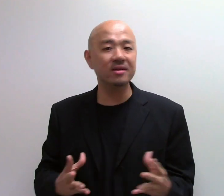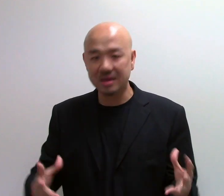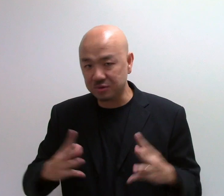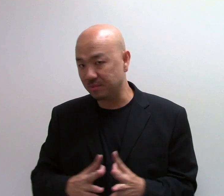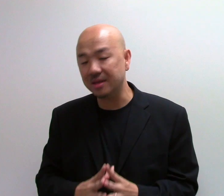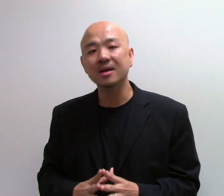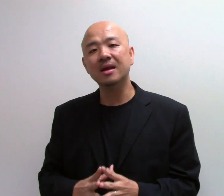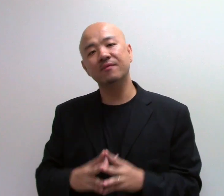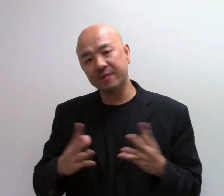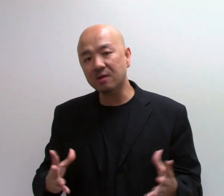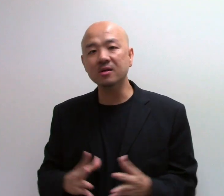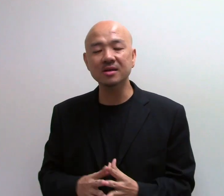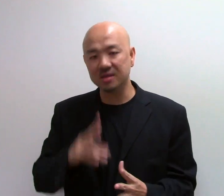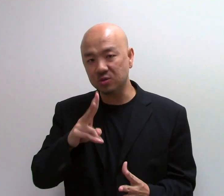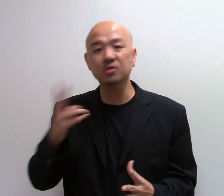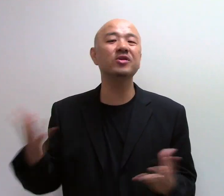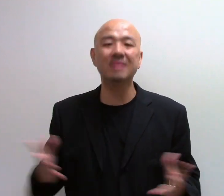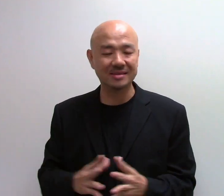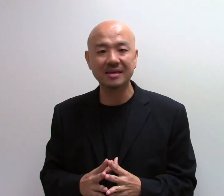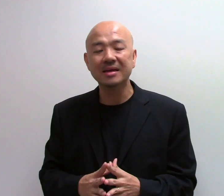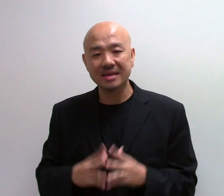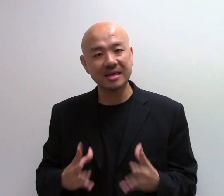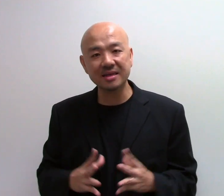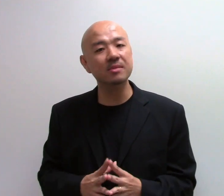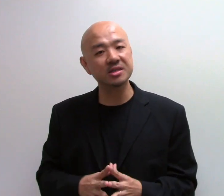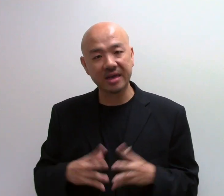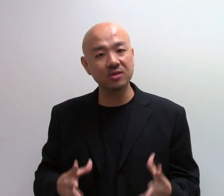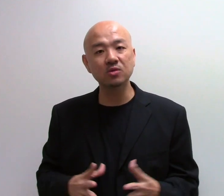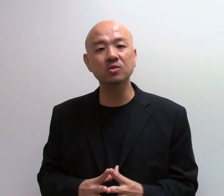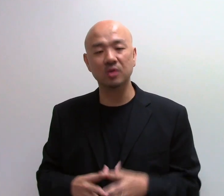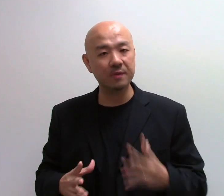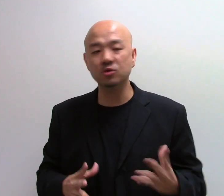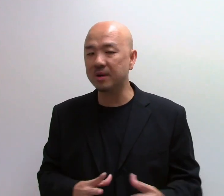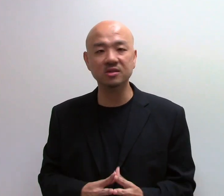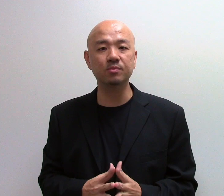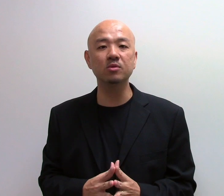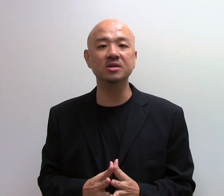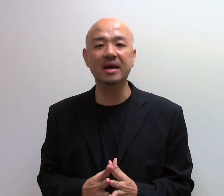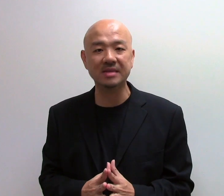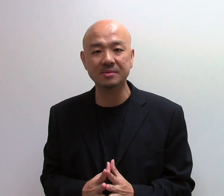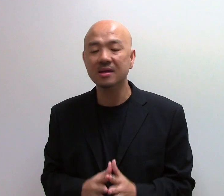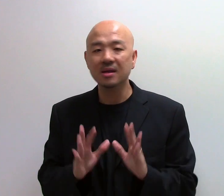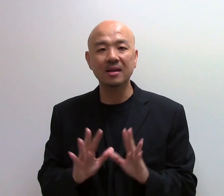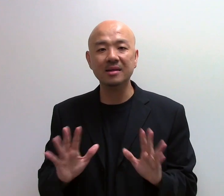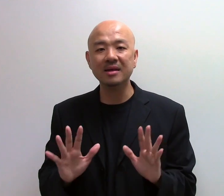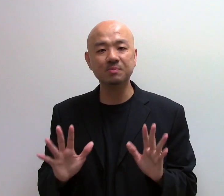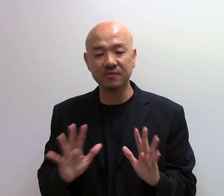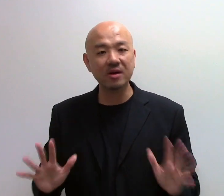then you come to me. Now, to be very honest, in 2 to 3 months, there's nothing much I can do to help you to pass your promotional exams. Let us be very